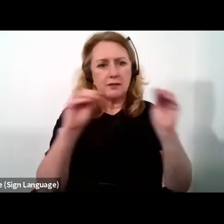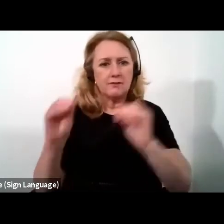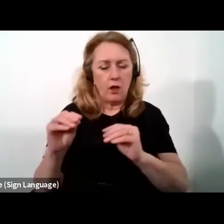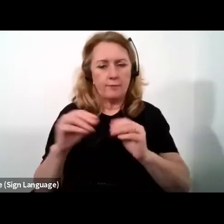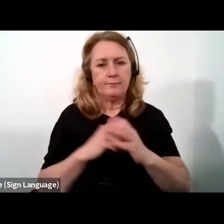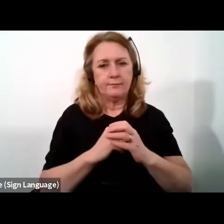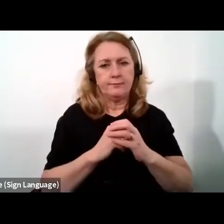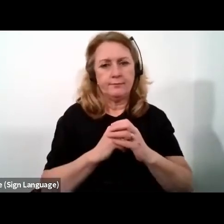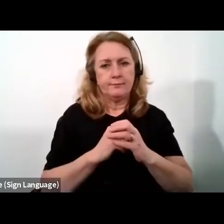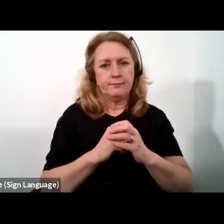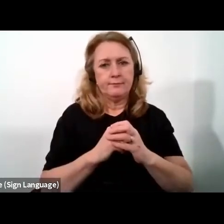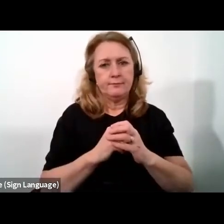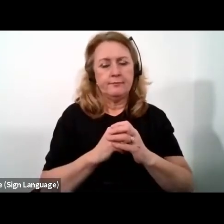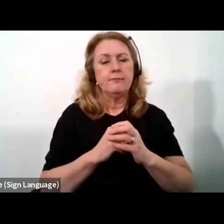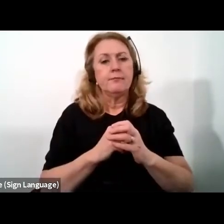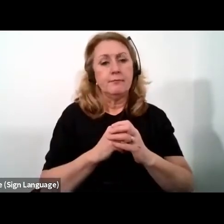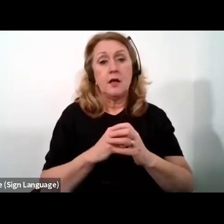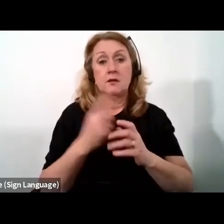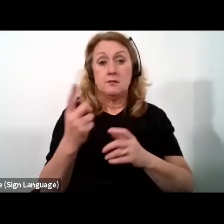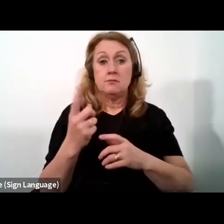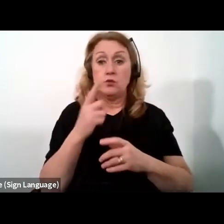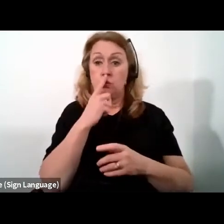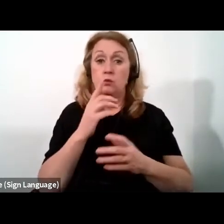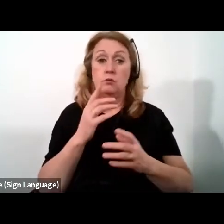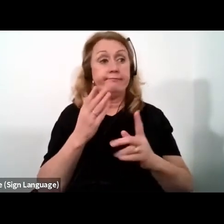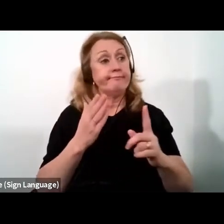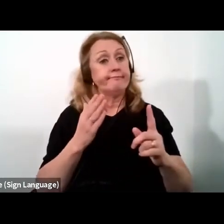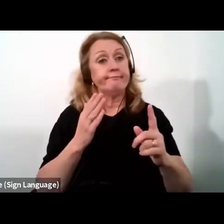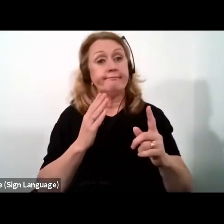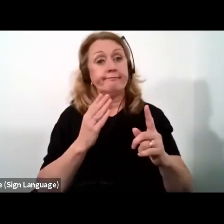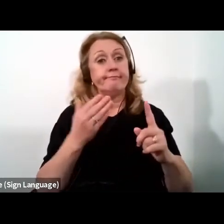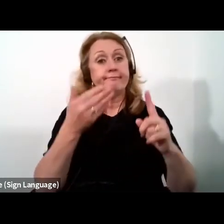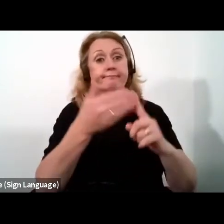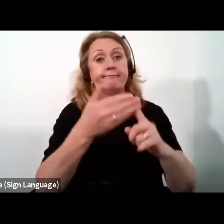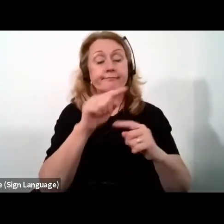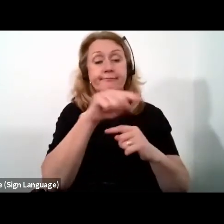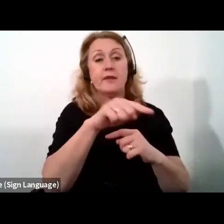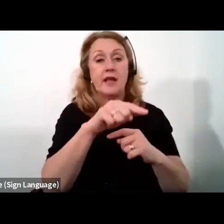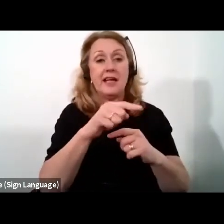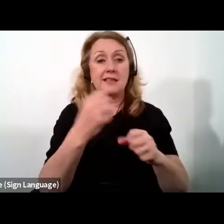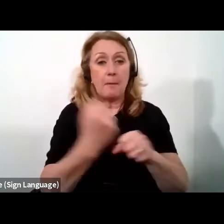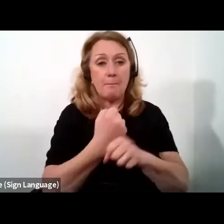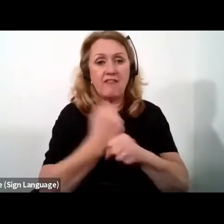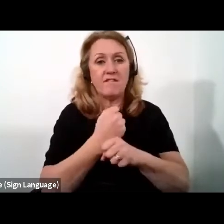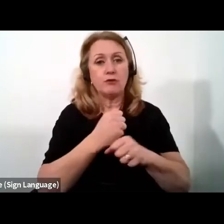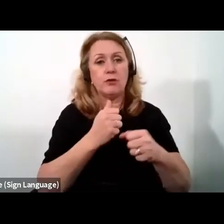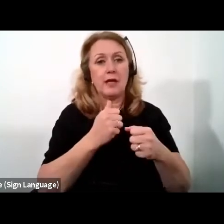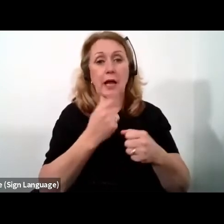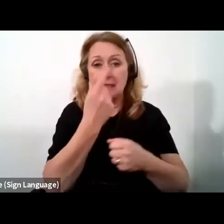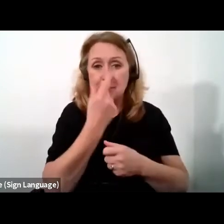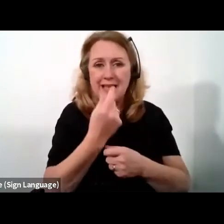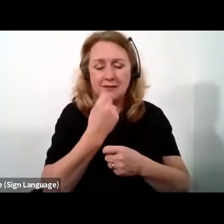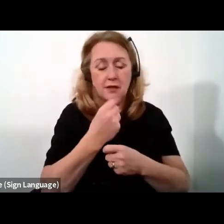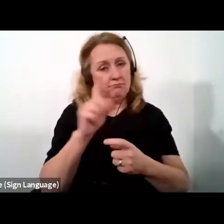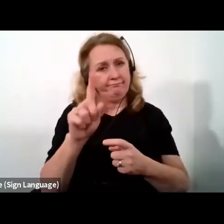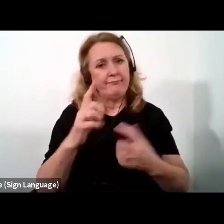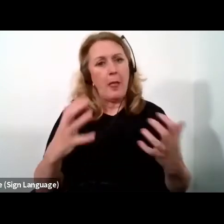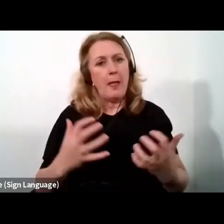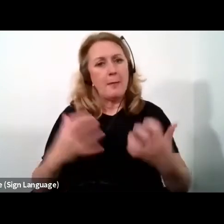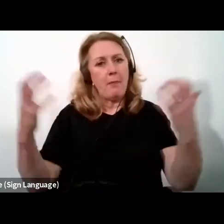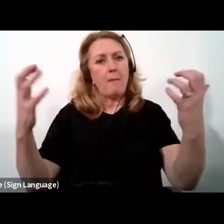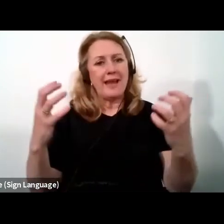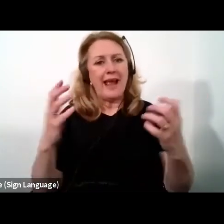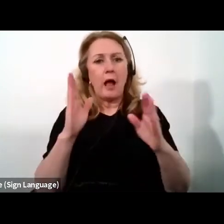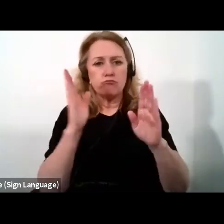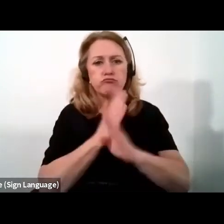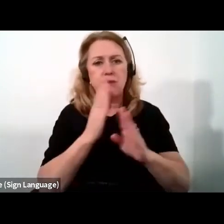in order to reach its manufacturing and industrial potential, much needs to be done by the public and private sectors